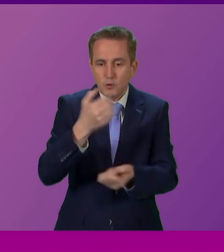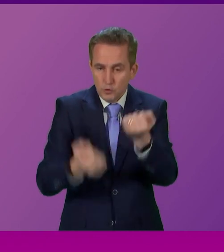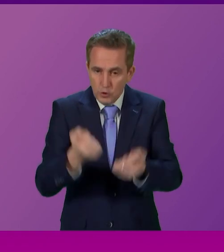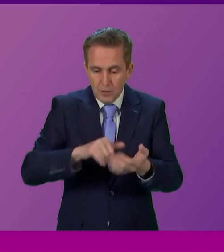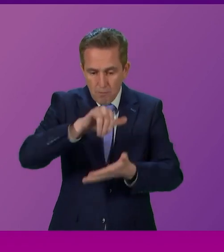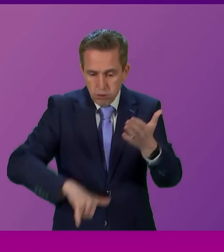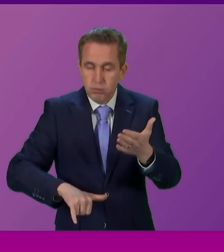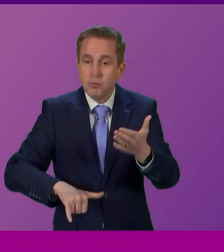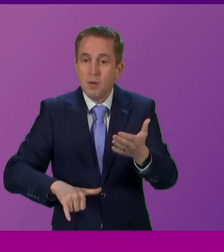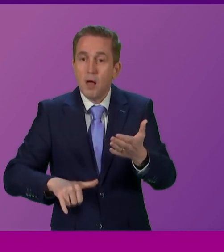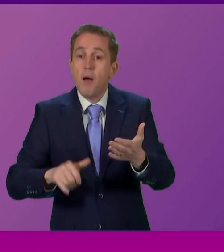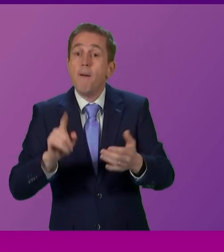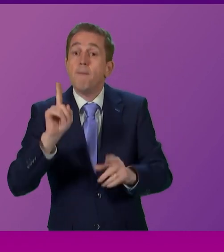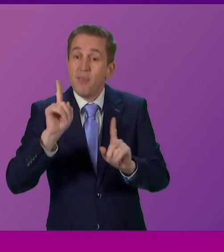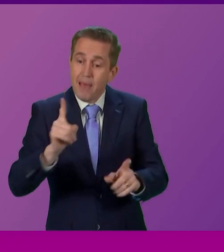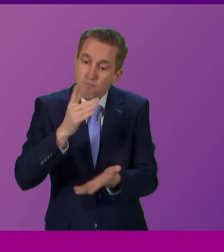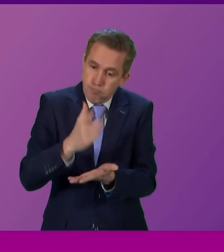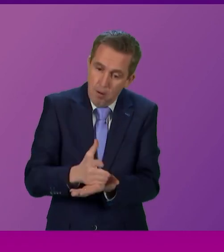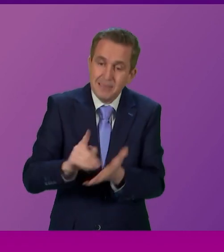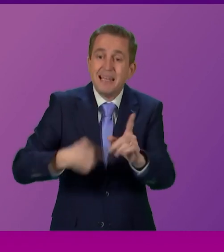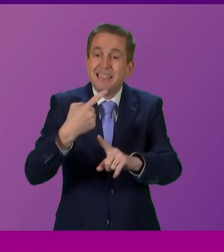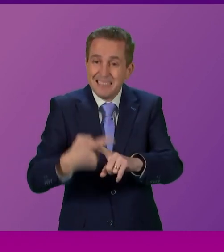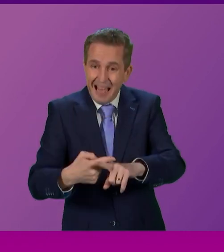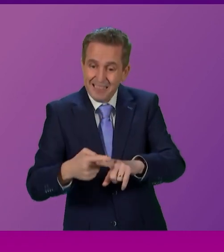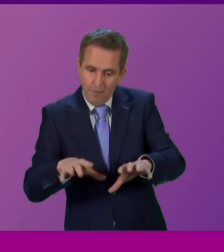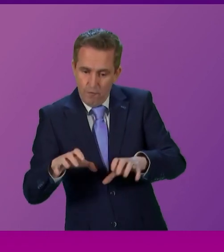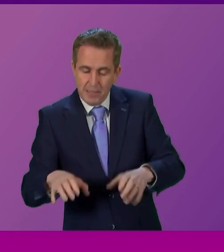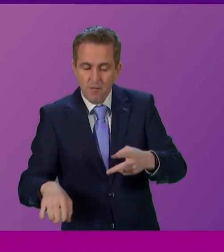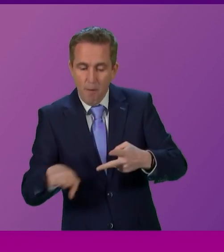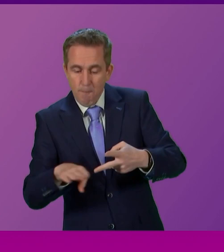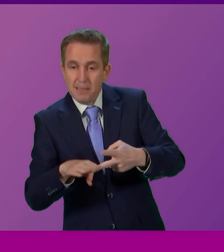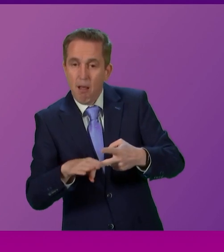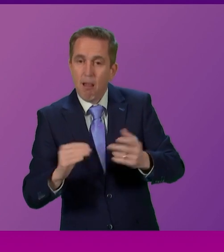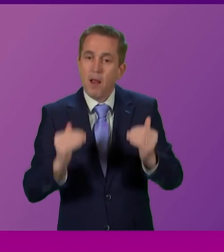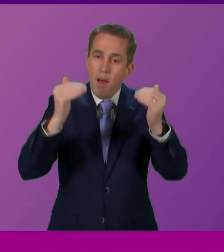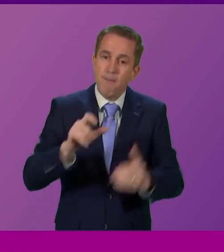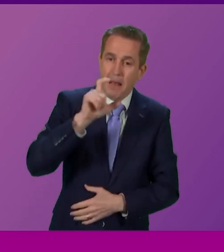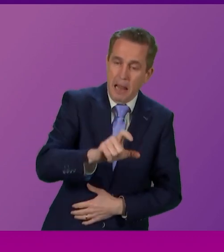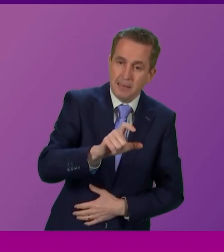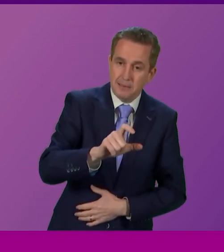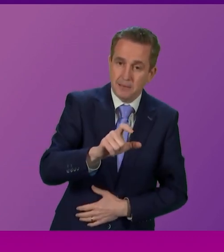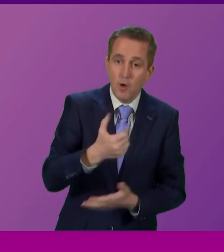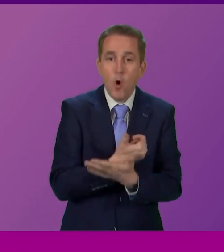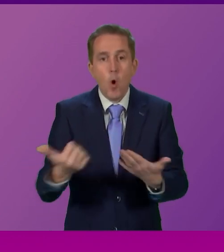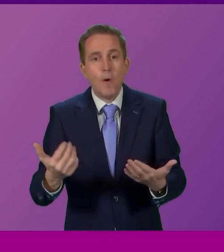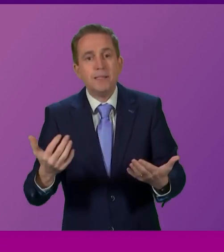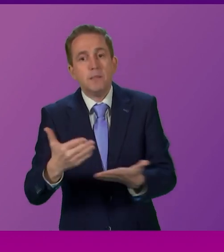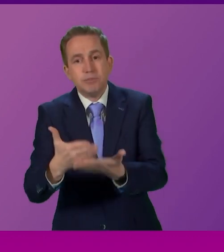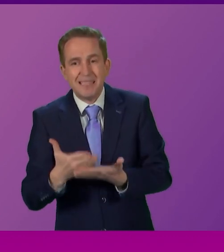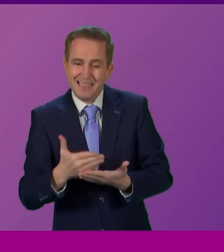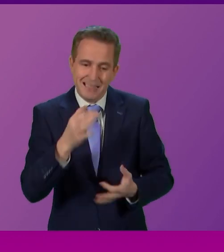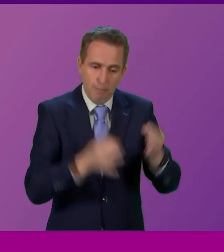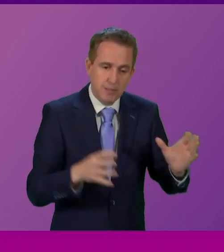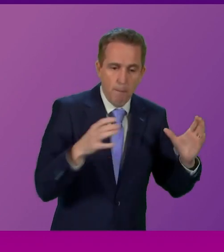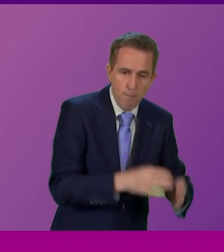after election on the promise of tax freezes for the middle and upper classes. Always protecting power for the party rather